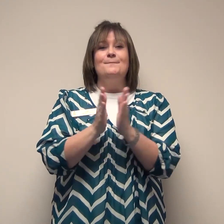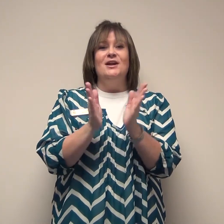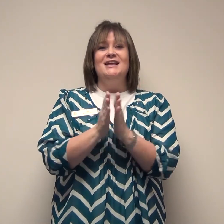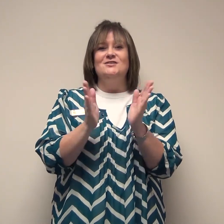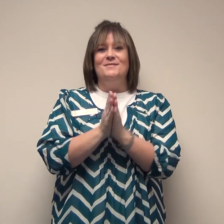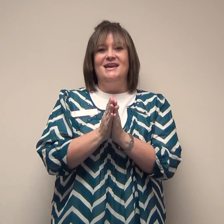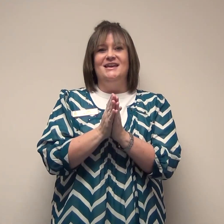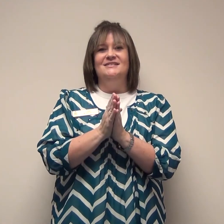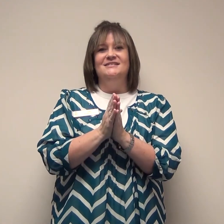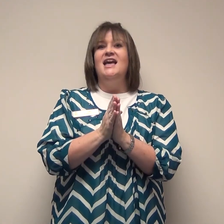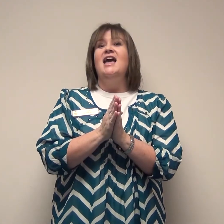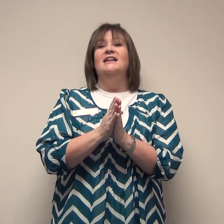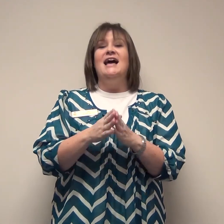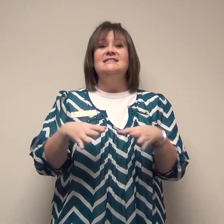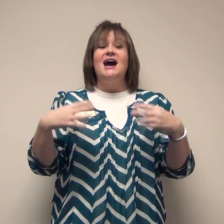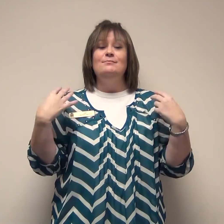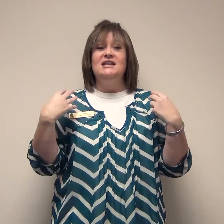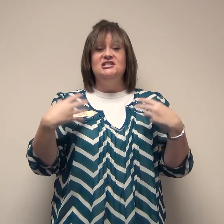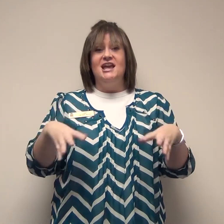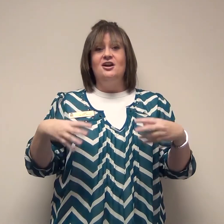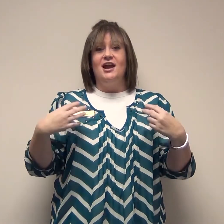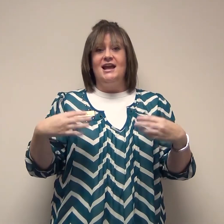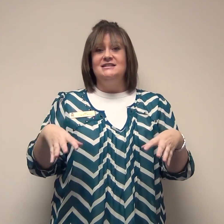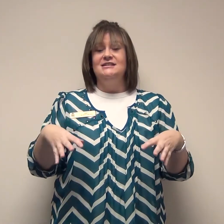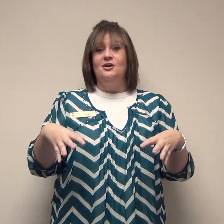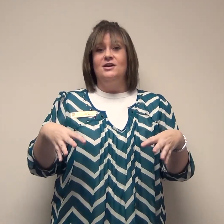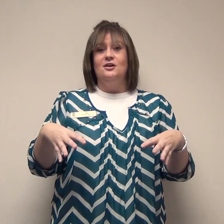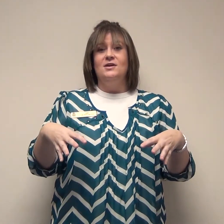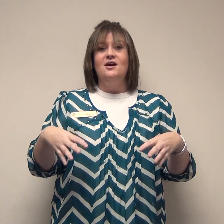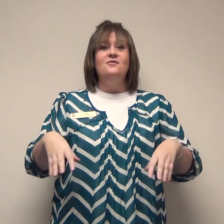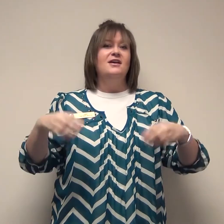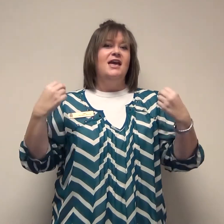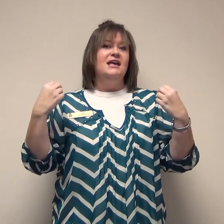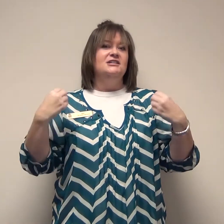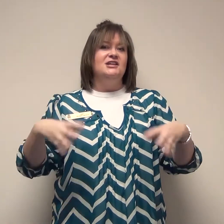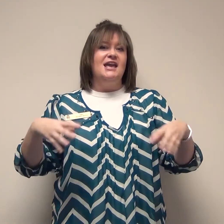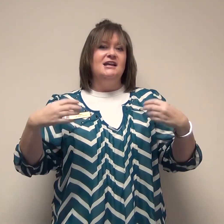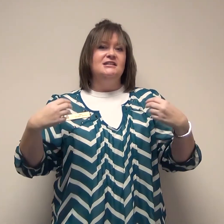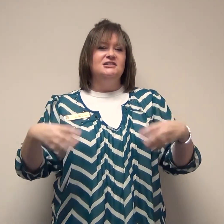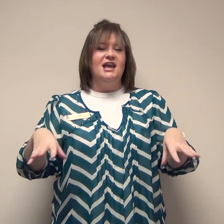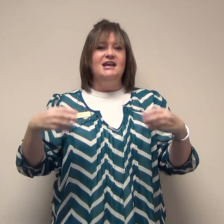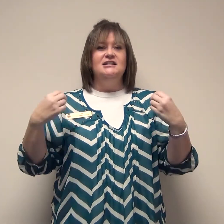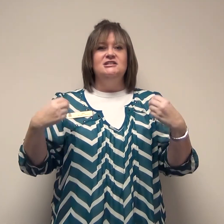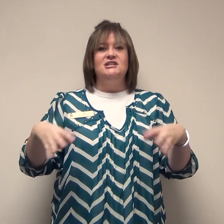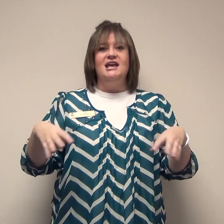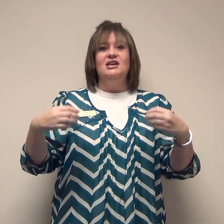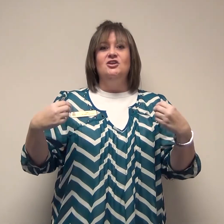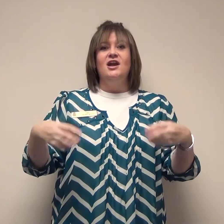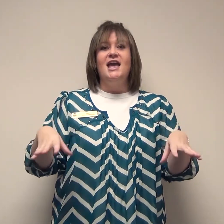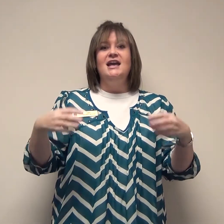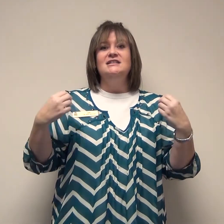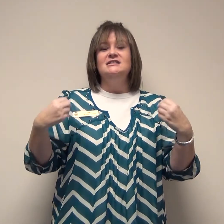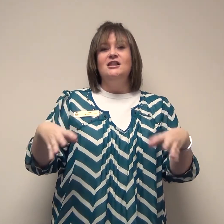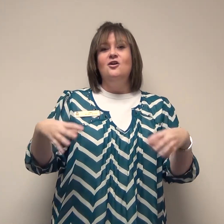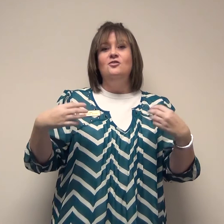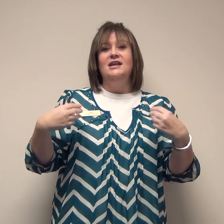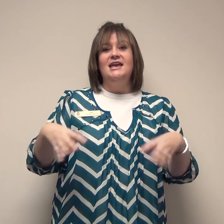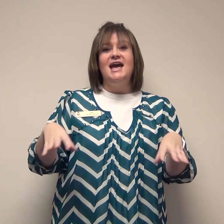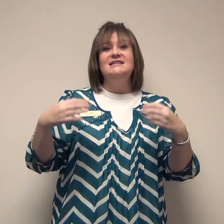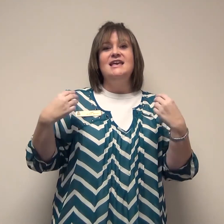Clap your hands with me. Last time let's shake our hands slow. Here we go. Shake shake shake your hands slowly as